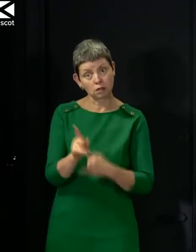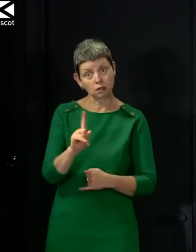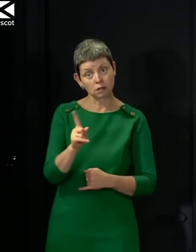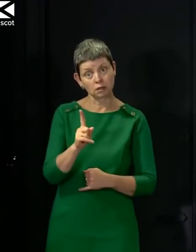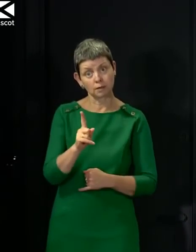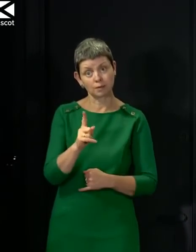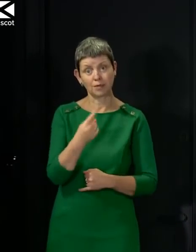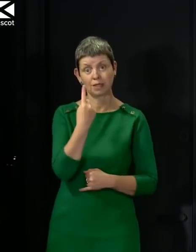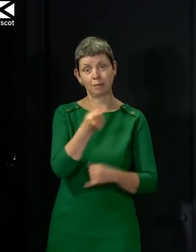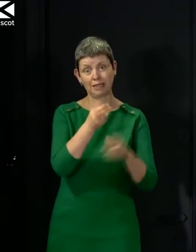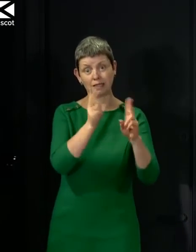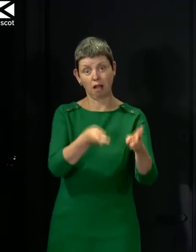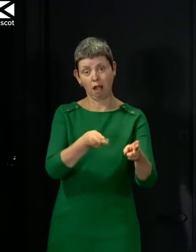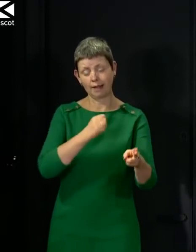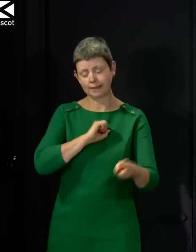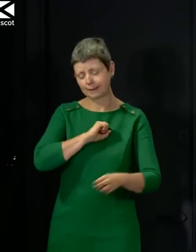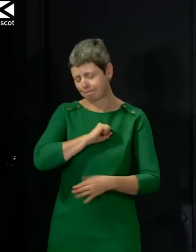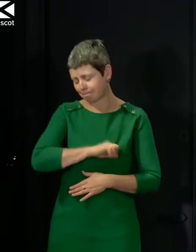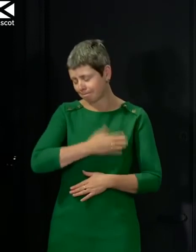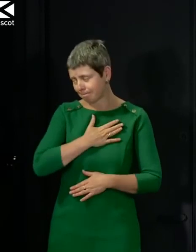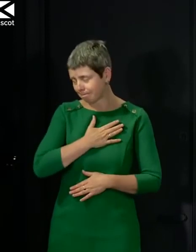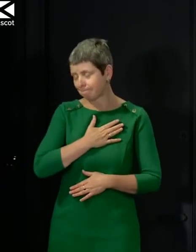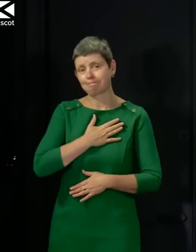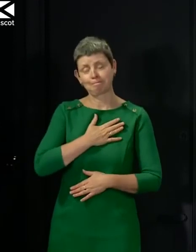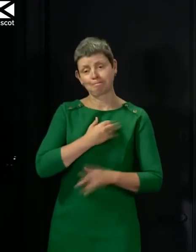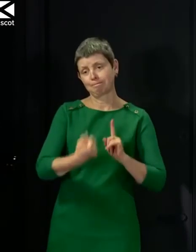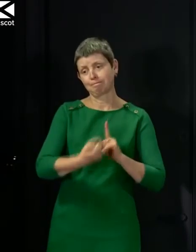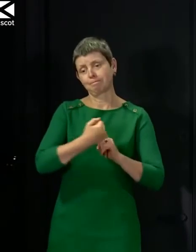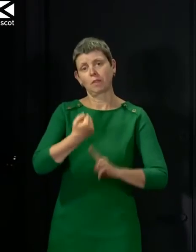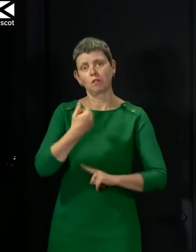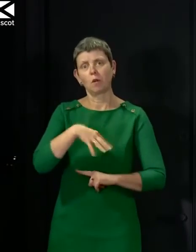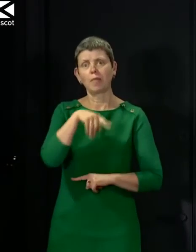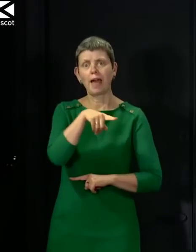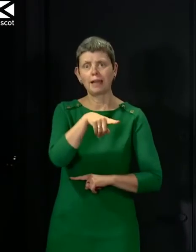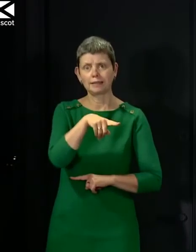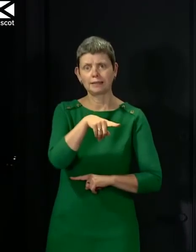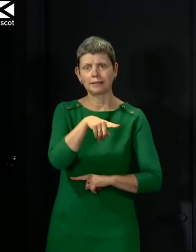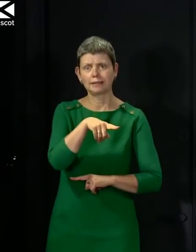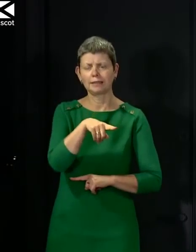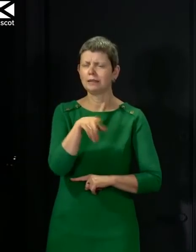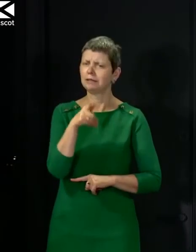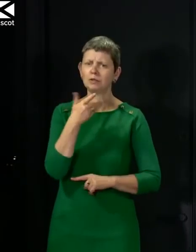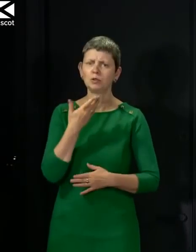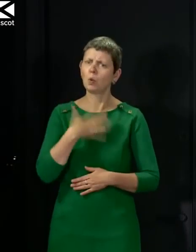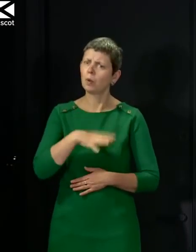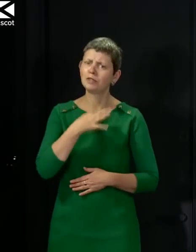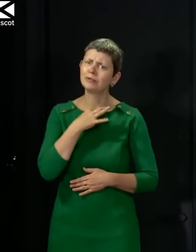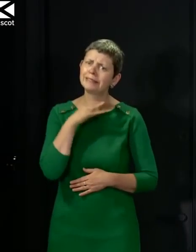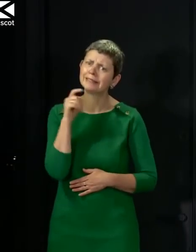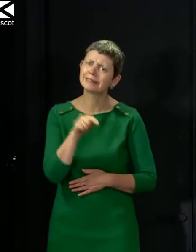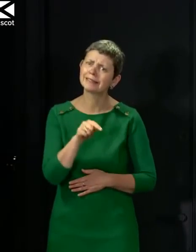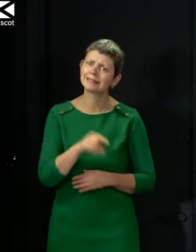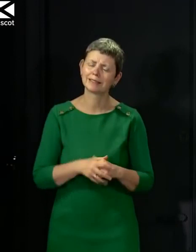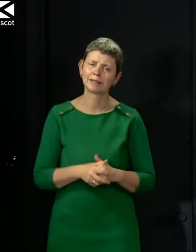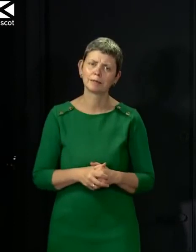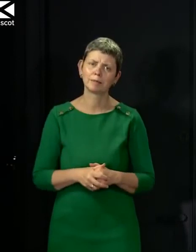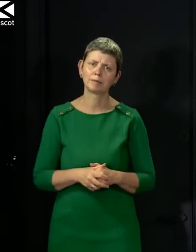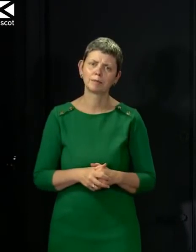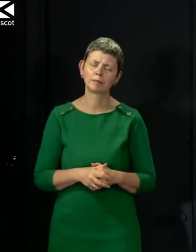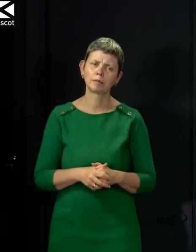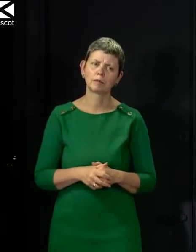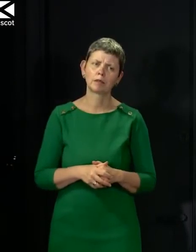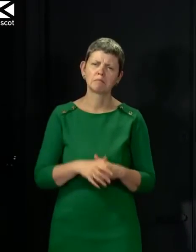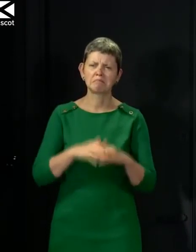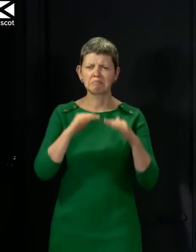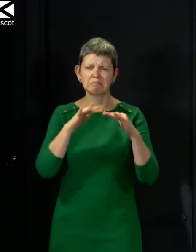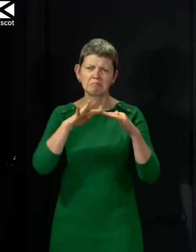don't take the risk of perhaps being in that position there are just under 4,000 people